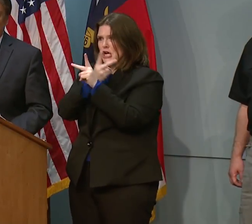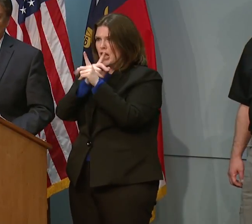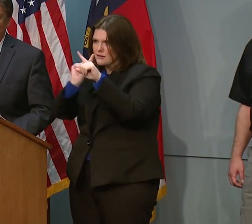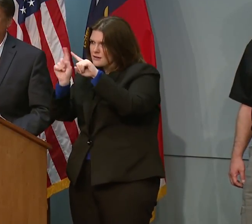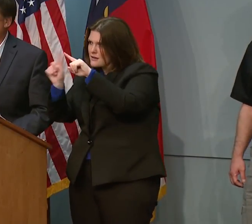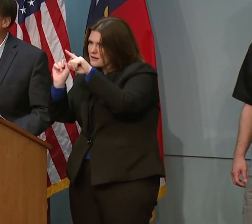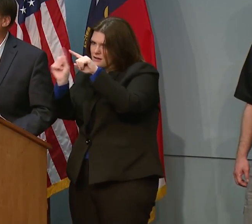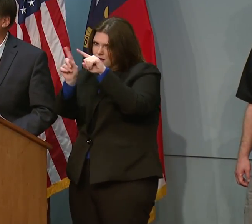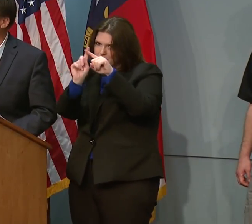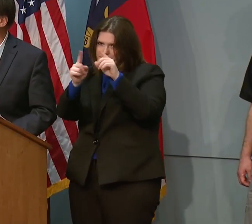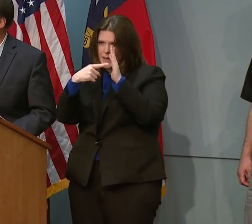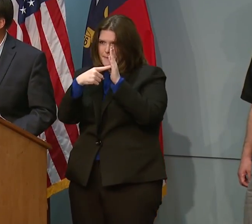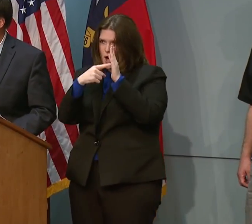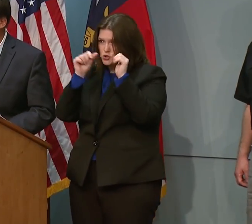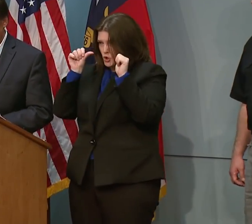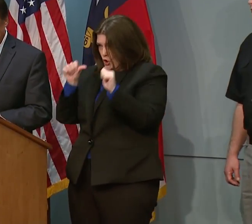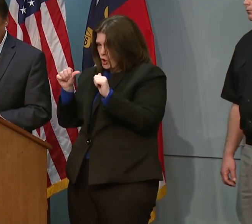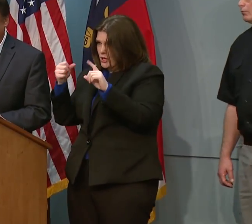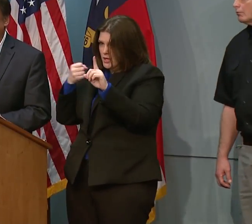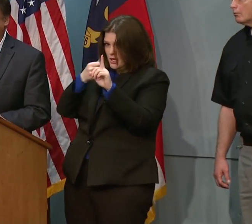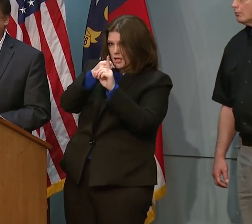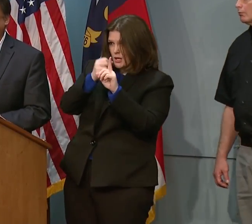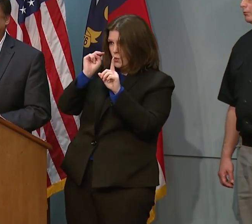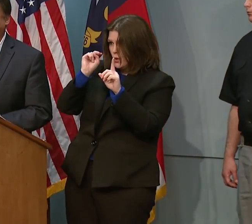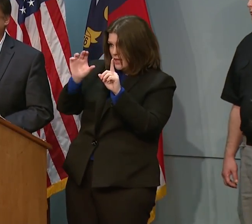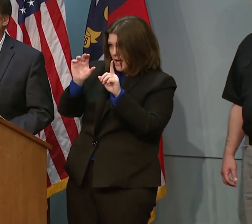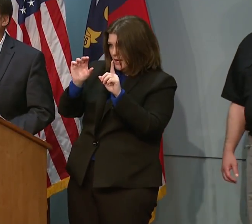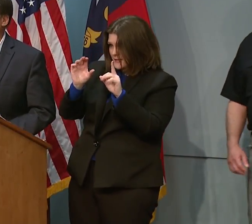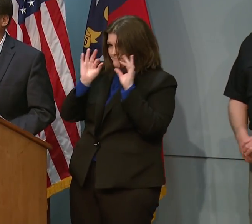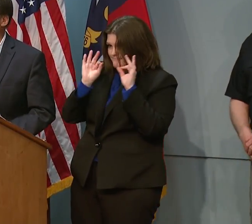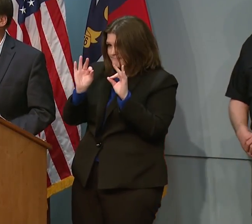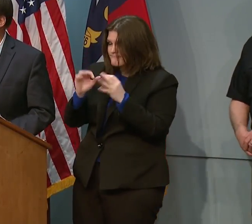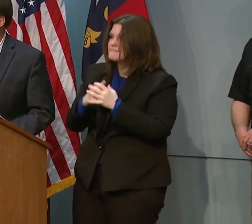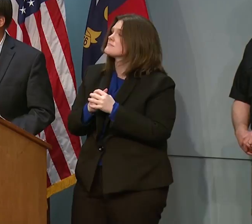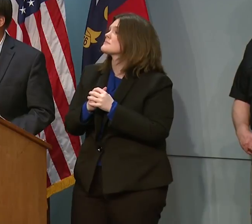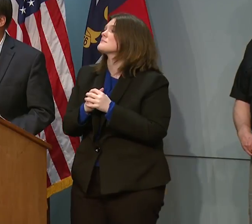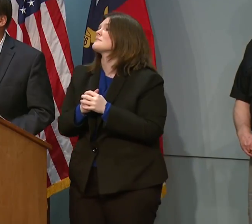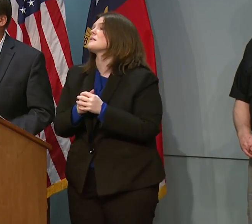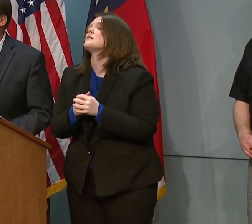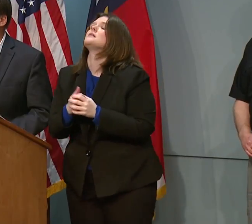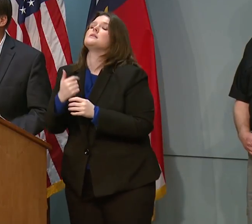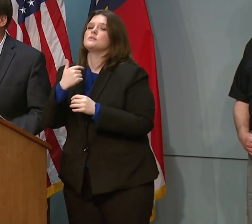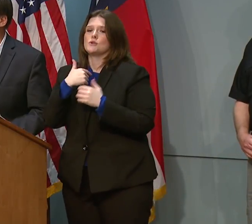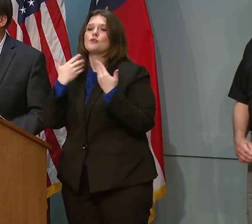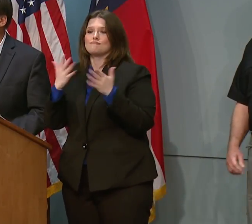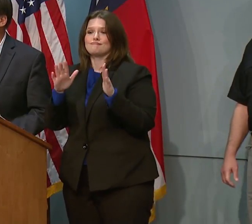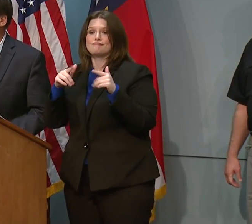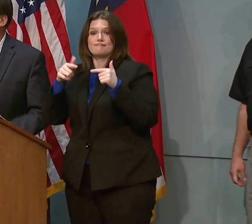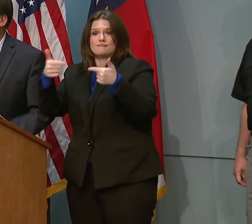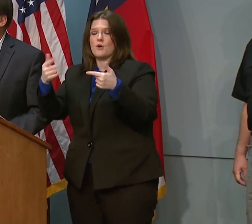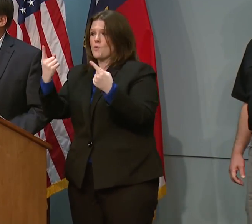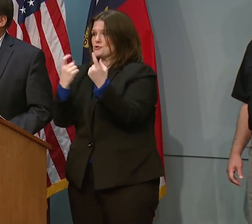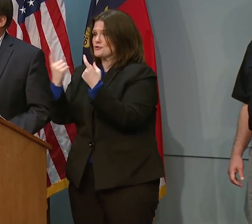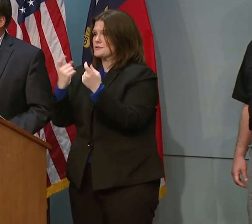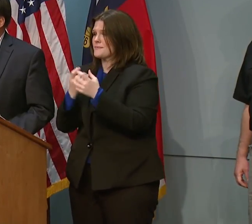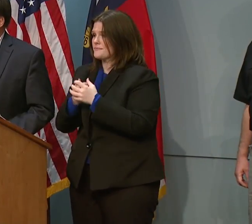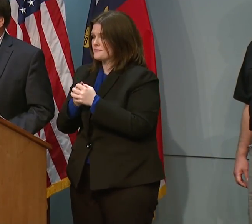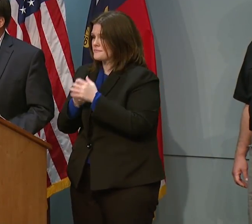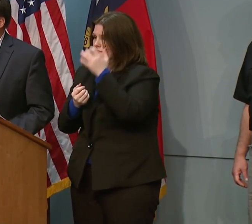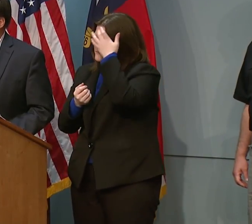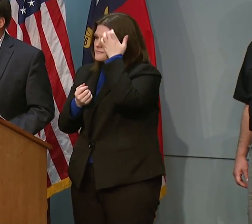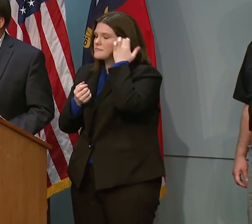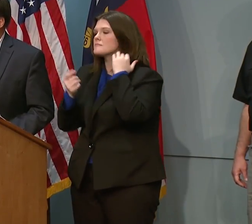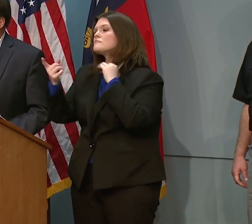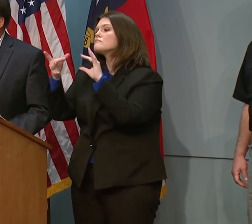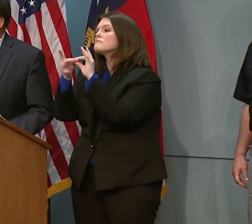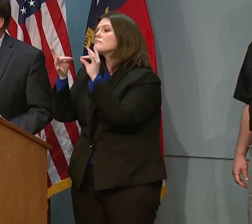models that could be impacting North Carolina. So with that, we'll take a few questions that you might have. When you're talking about the